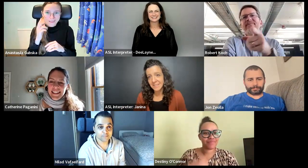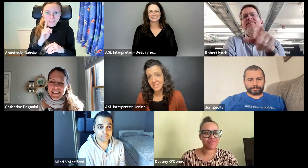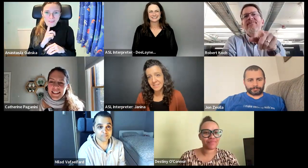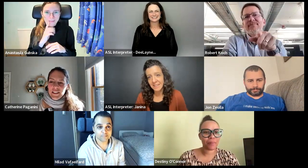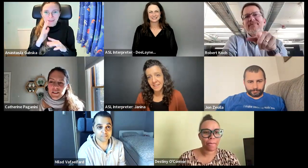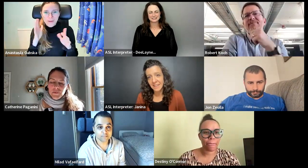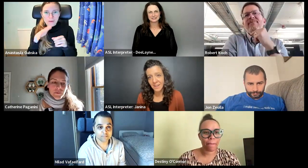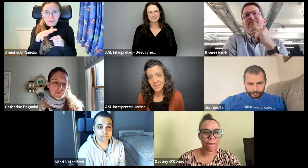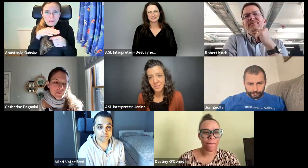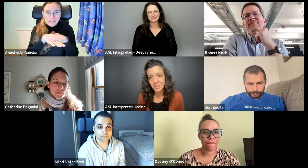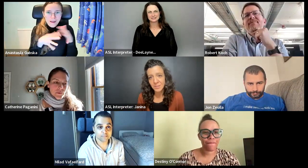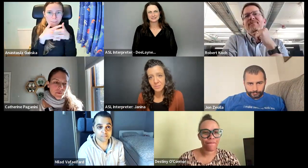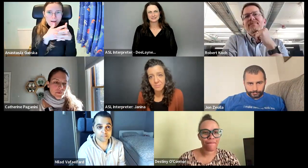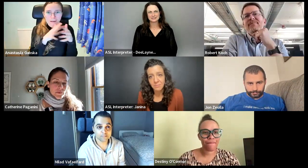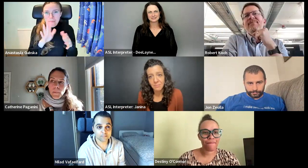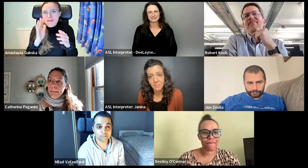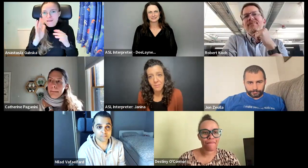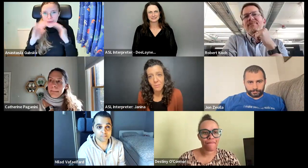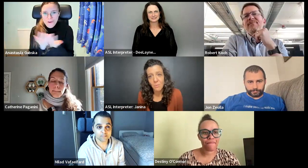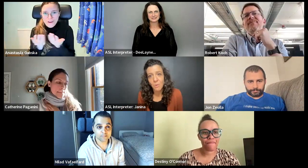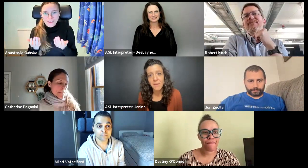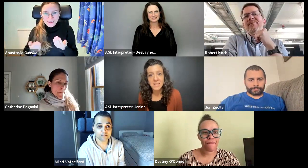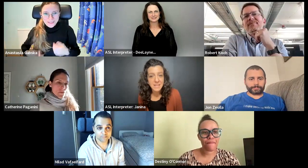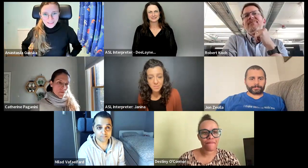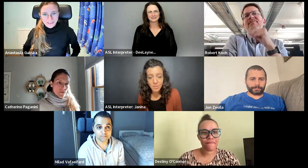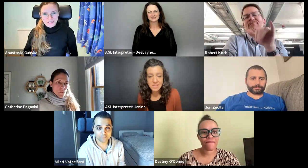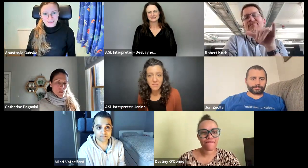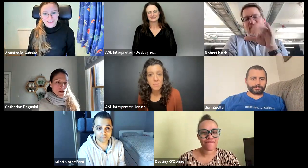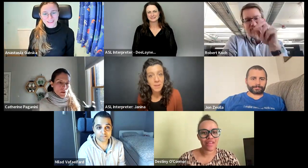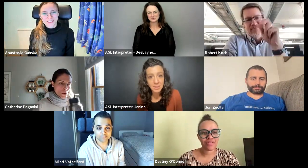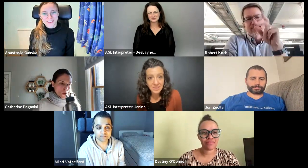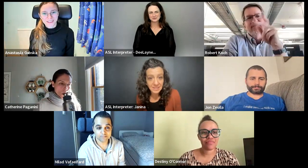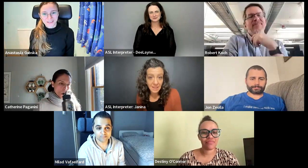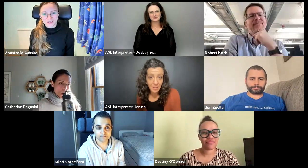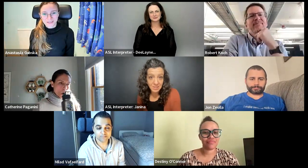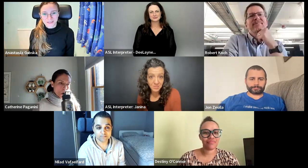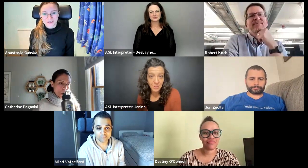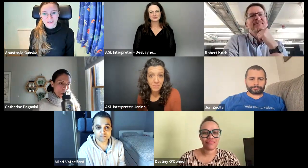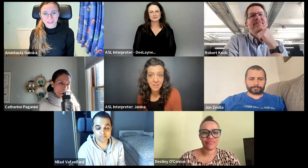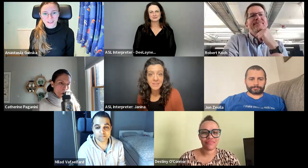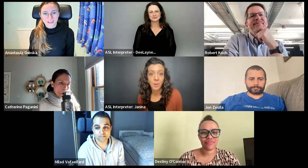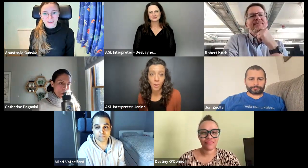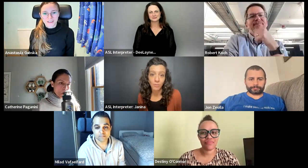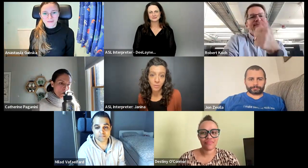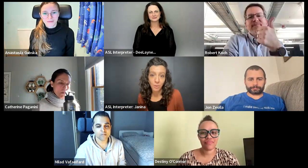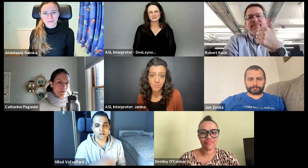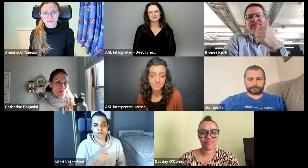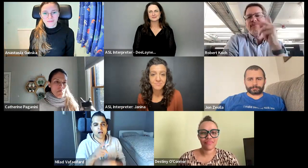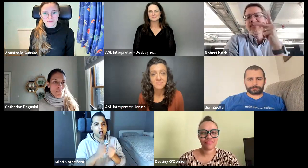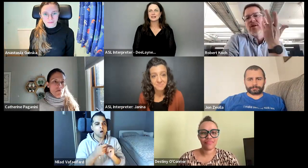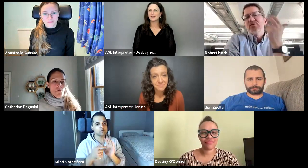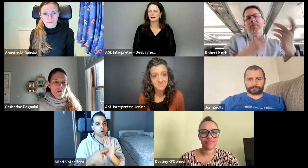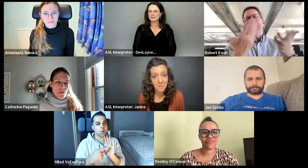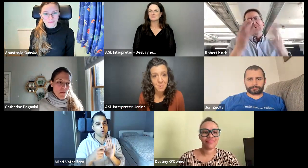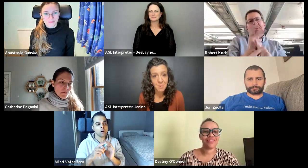And Anastasia is saying it also will be accessible to deaf people, not just in the location where KubeCon is, but all over the world.